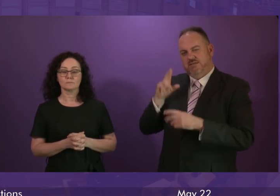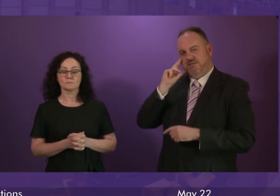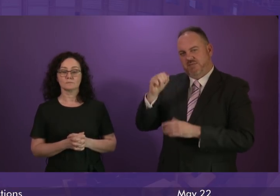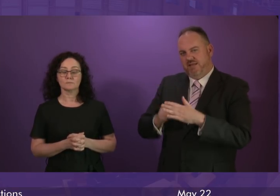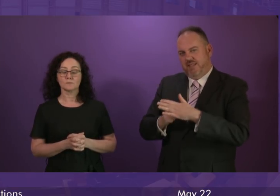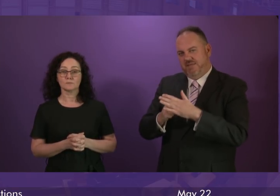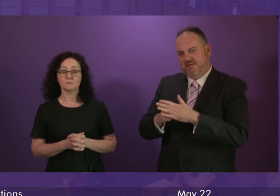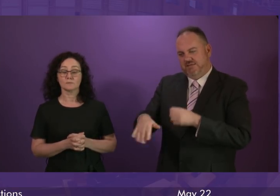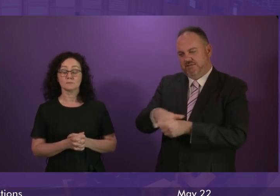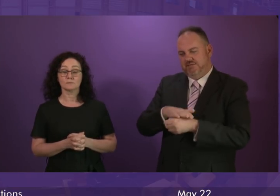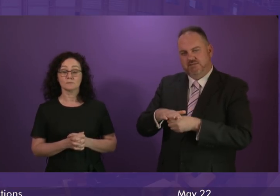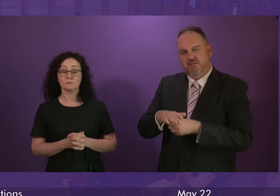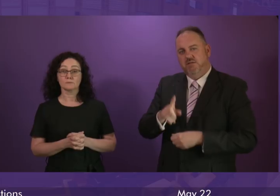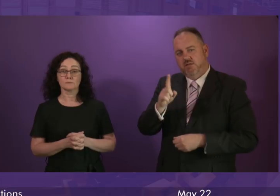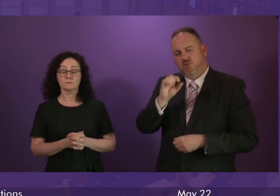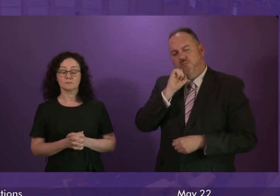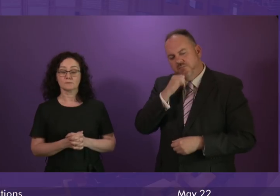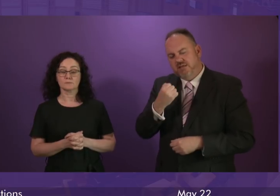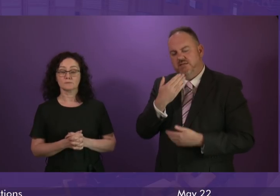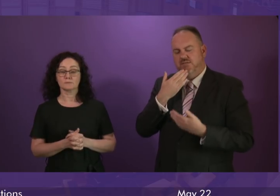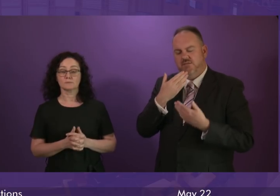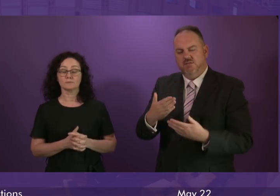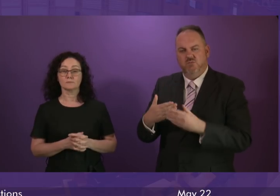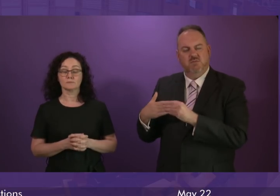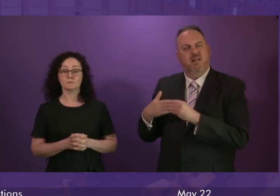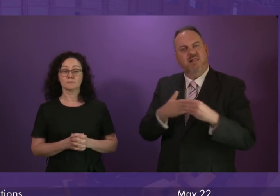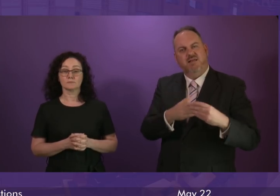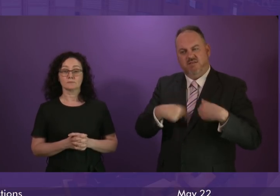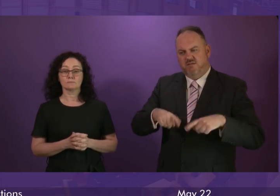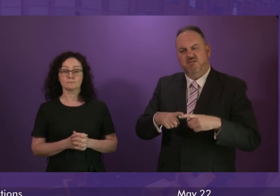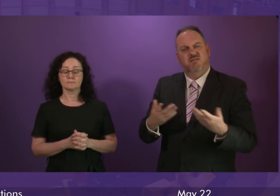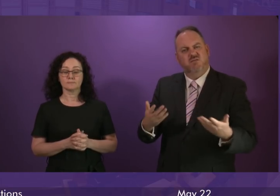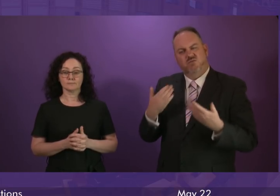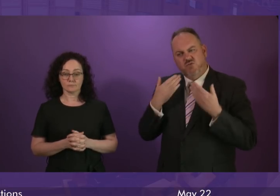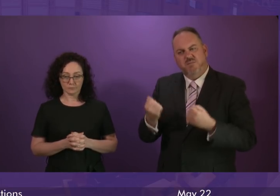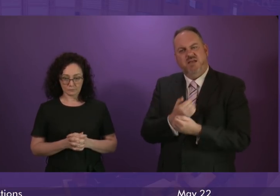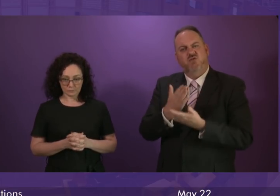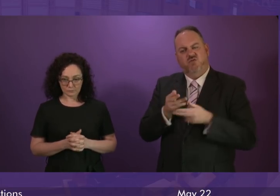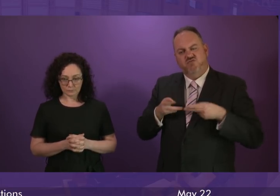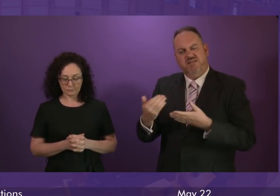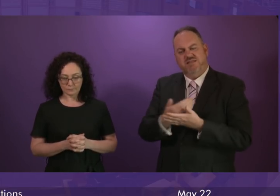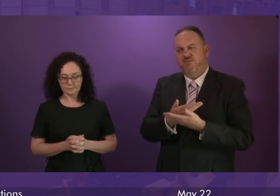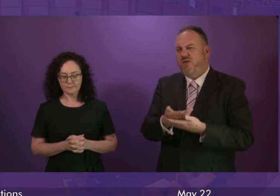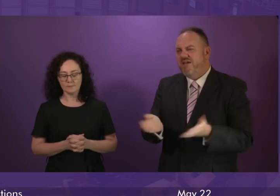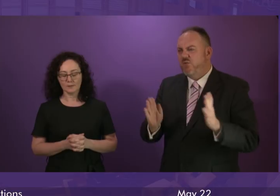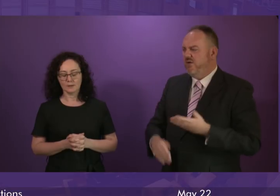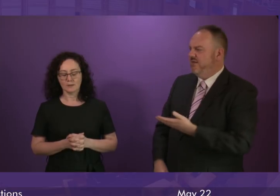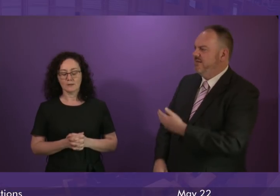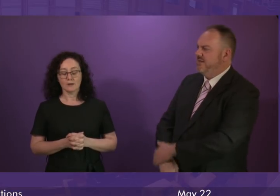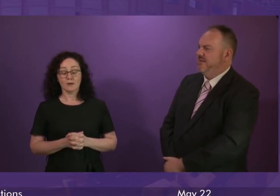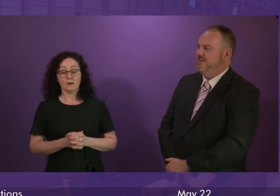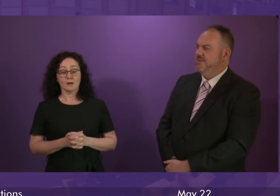Wales will the First Minister give the leadership needed to make our streets safer for everyone? First Minister. Well,